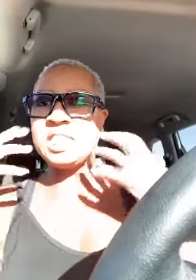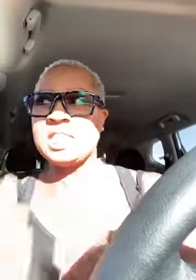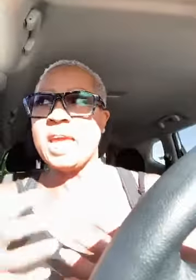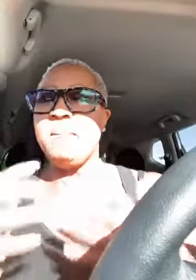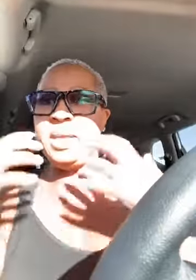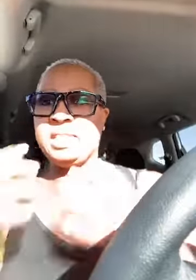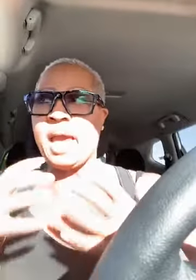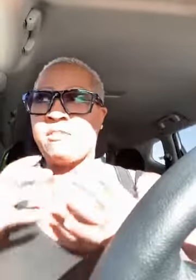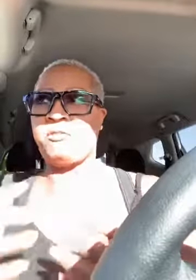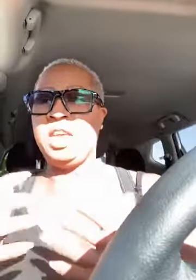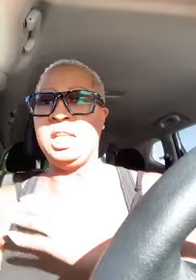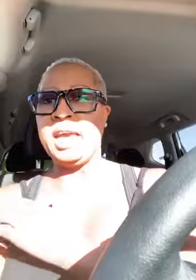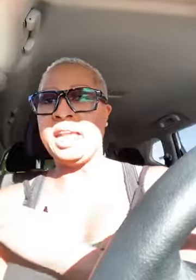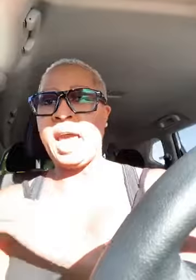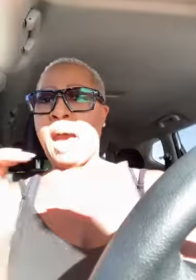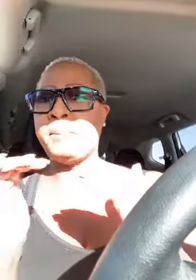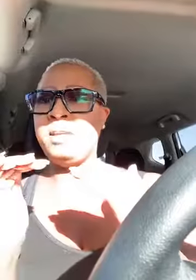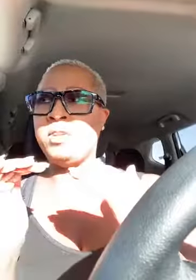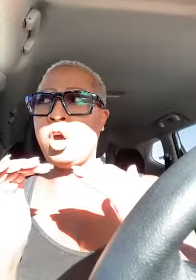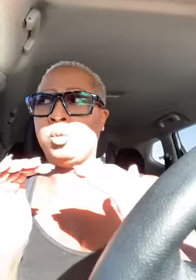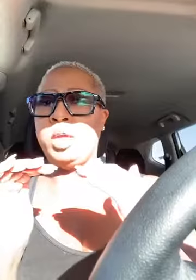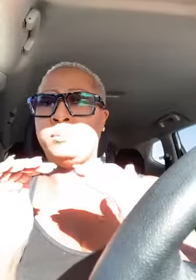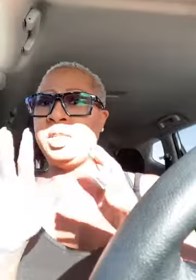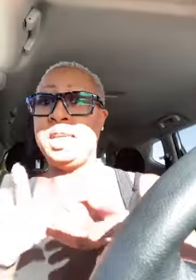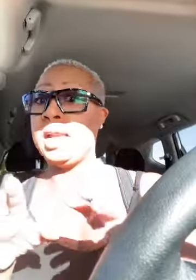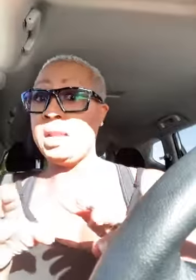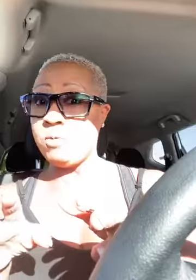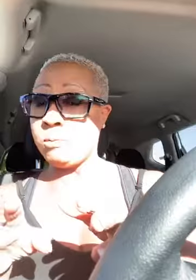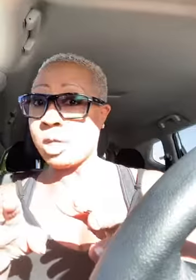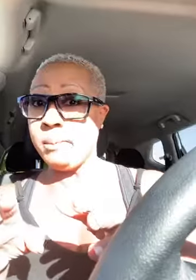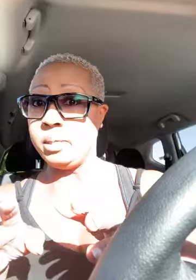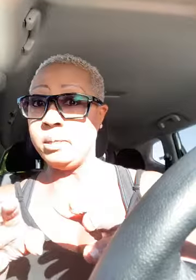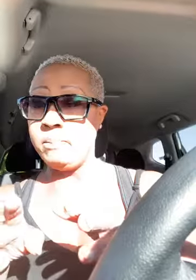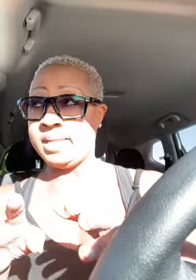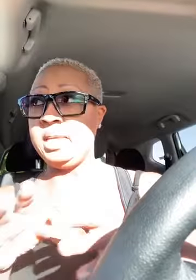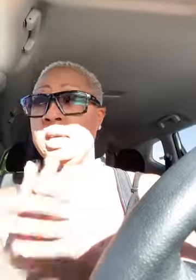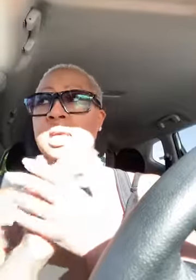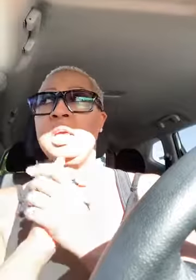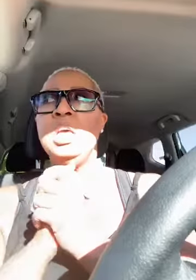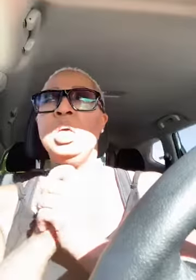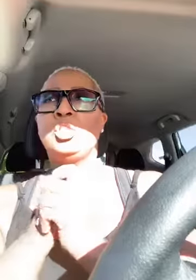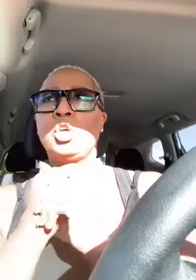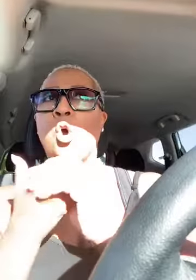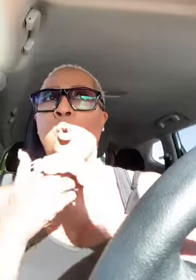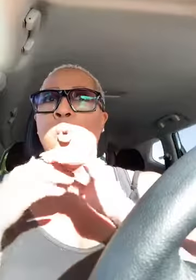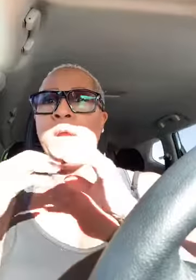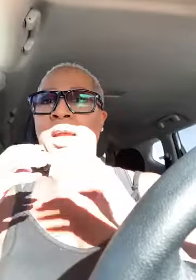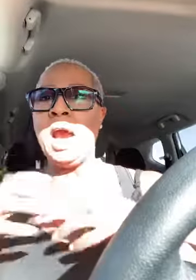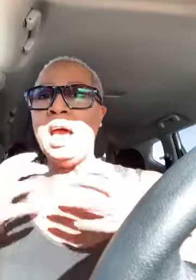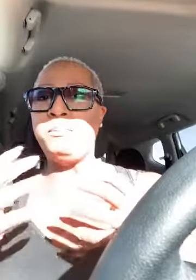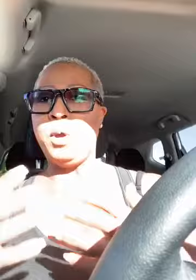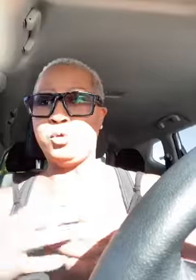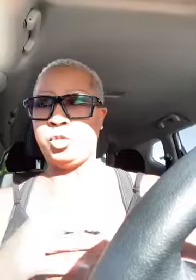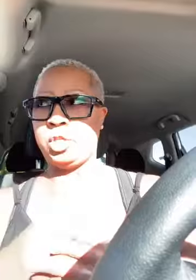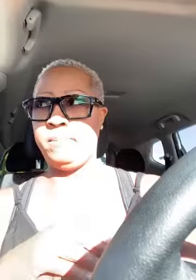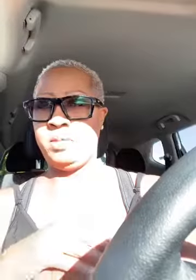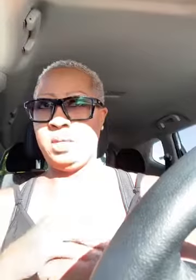same exact feeling and it happened even all the way up to then and i didn't know i was coming back then so god birthed something